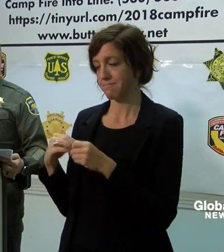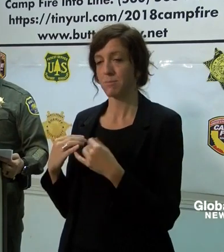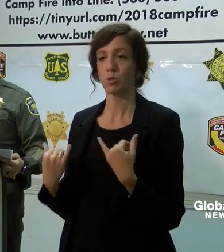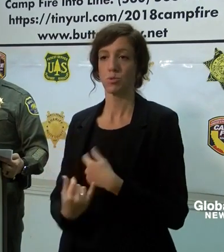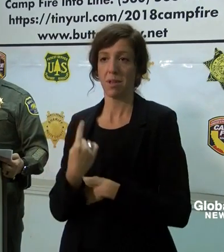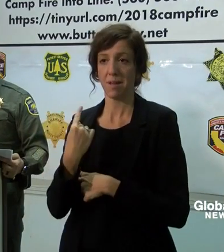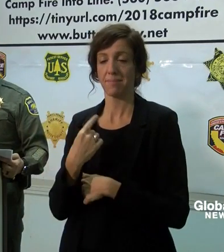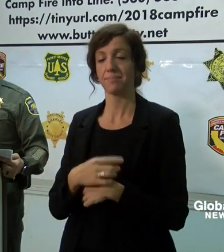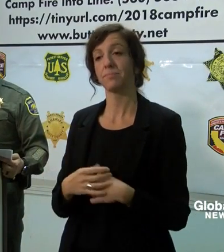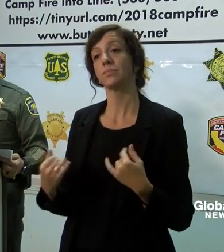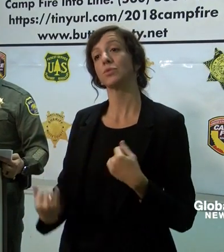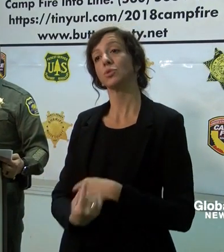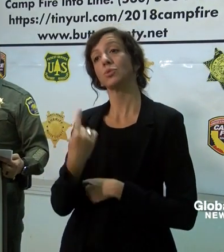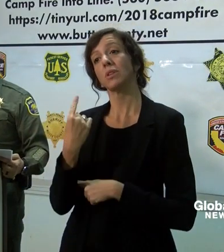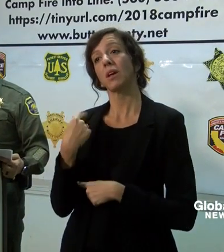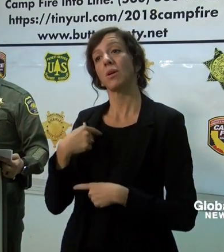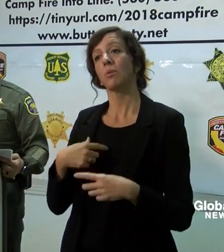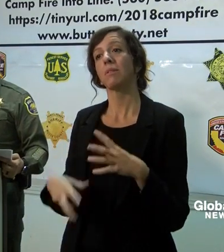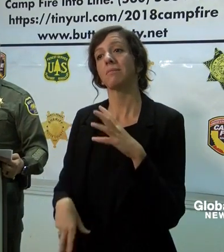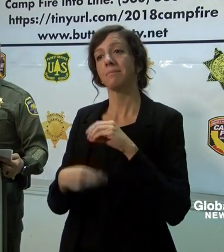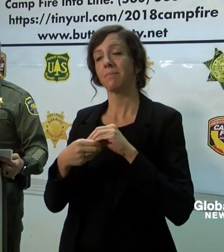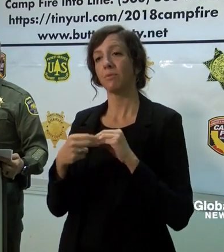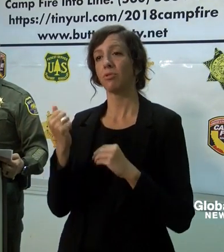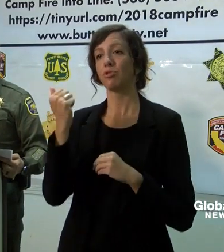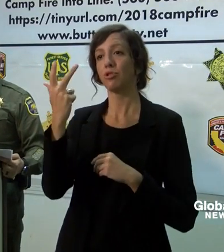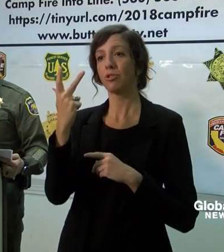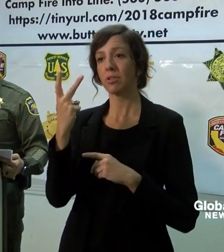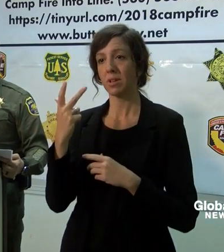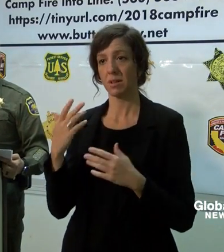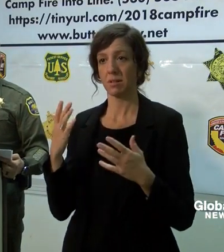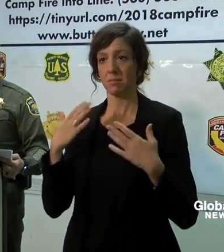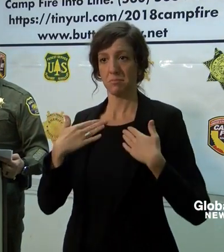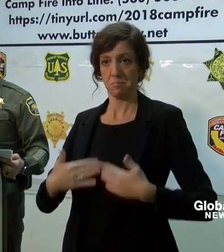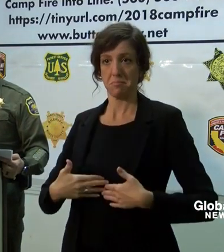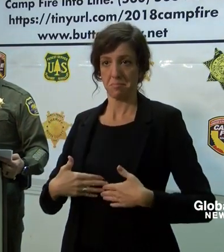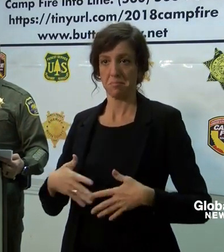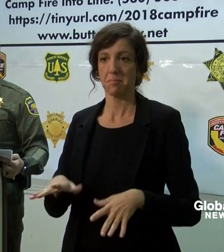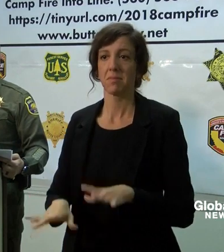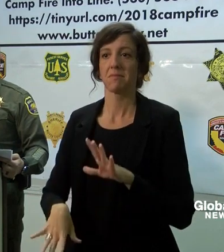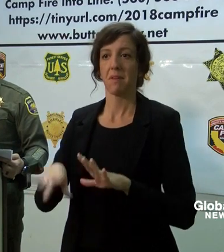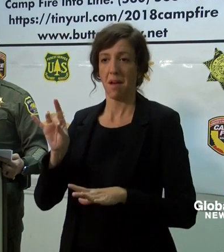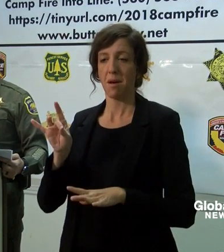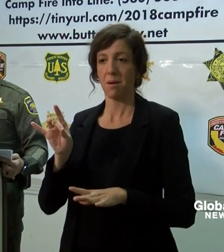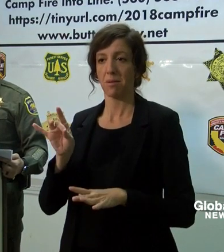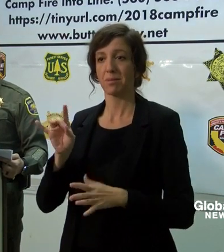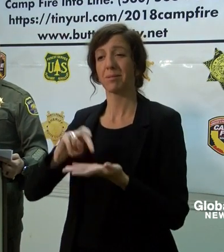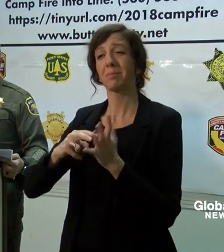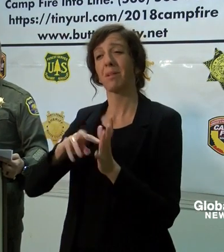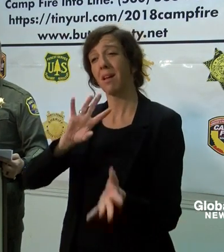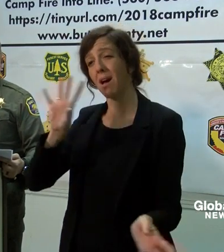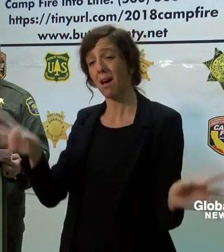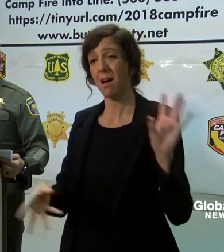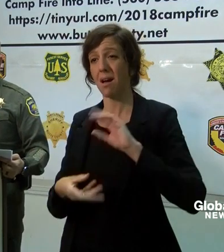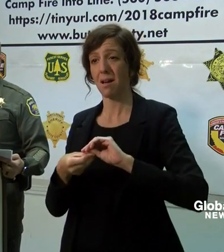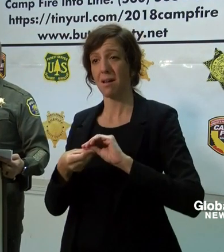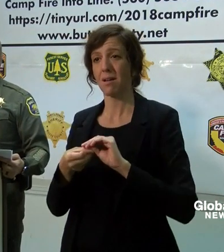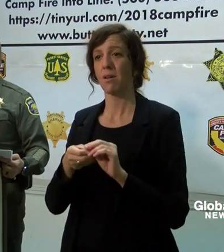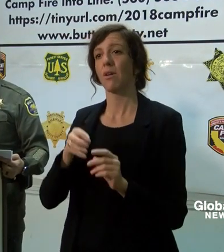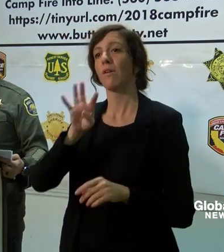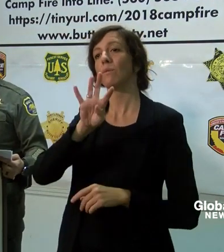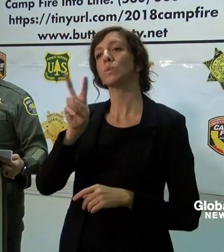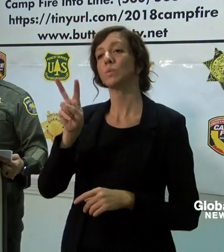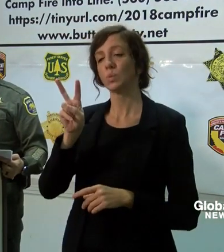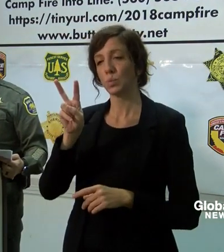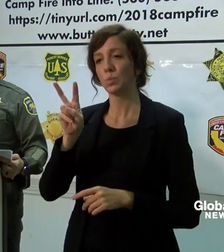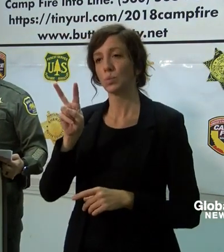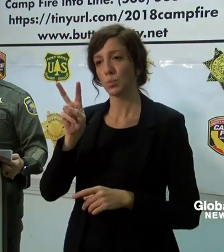As of today, an additional 13 human remains have been recovered, which brings the total number to 42.